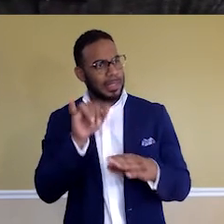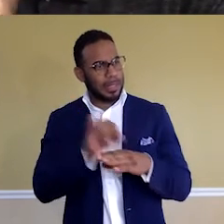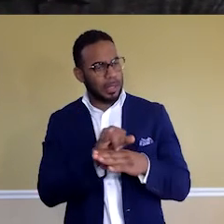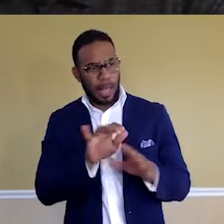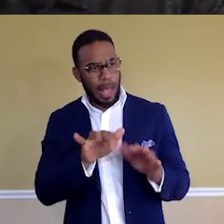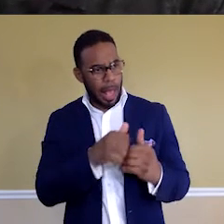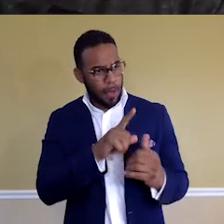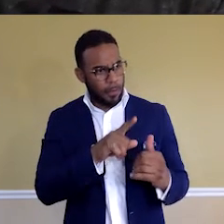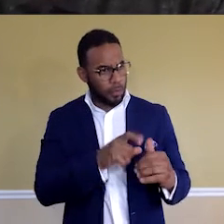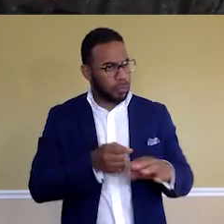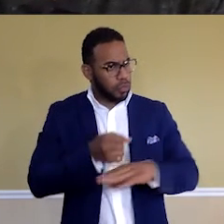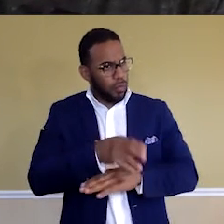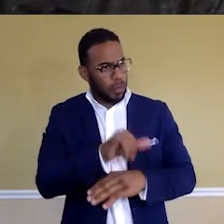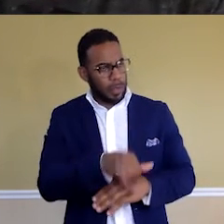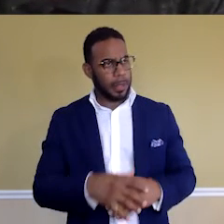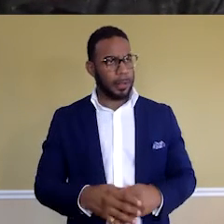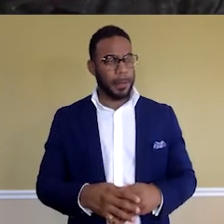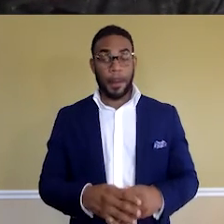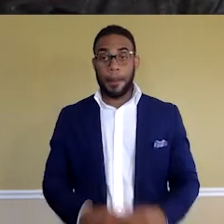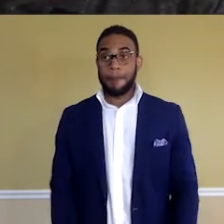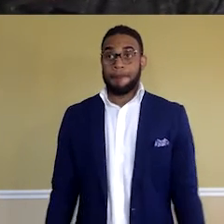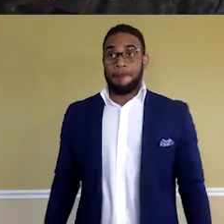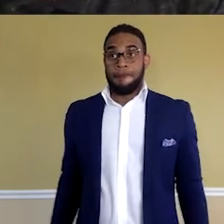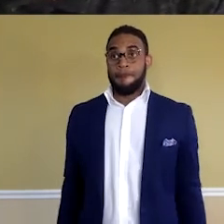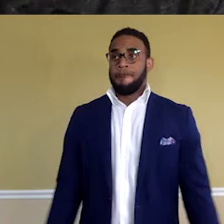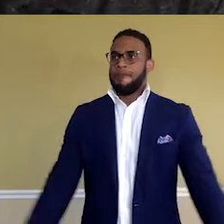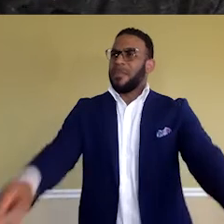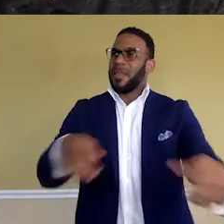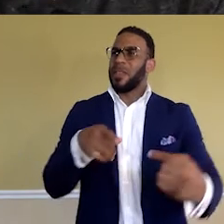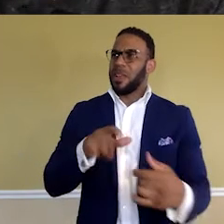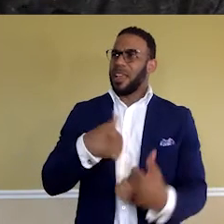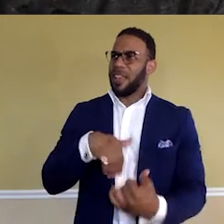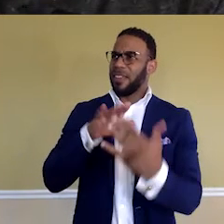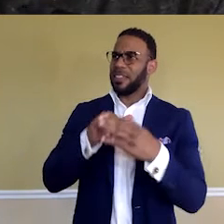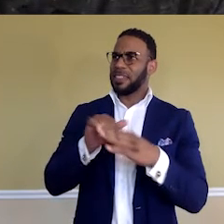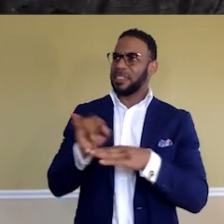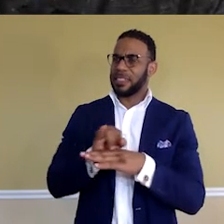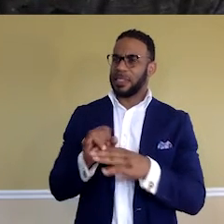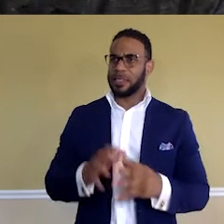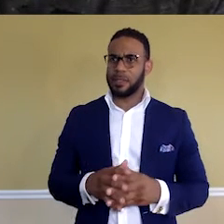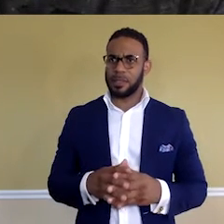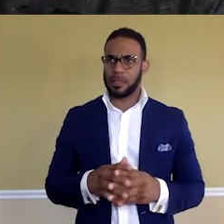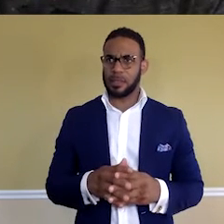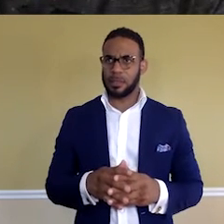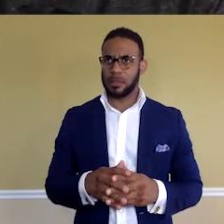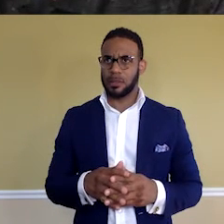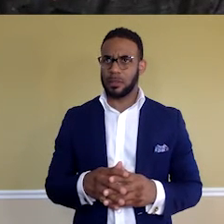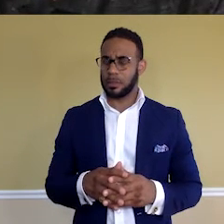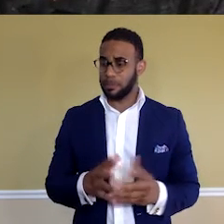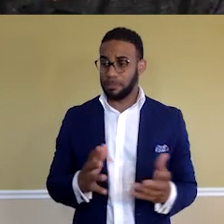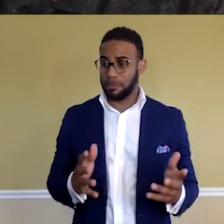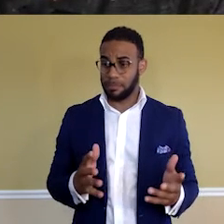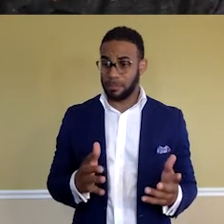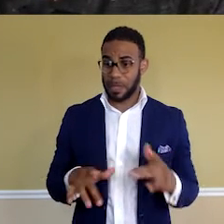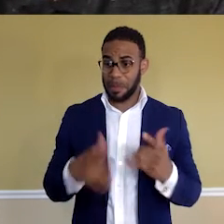have you overcome that? A struggle that I face in the industry? The biggest thing I say is